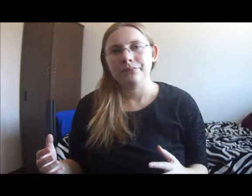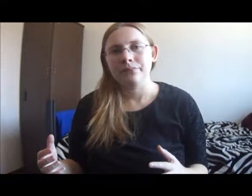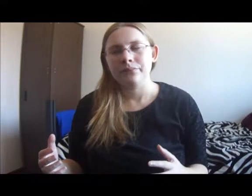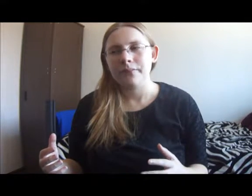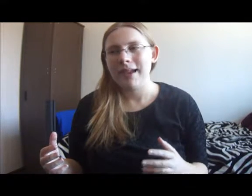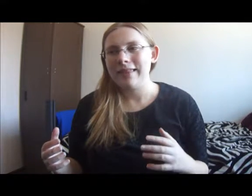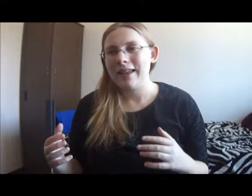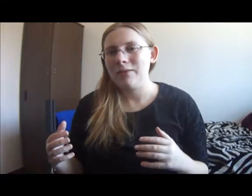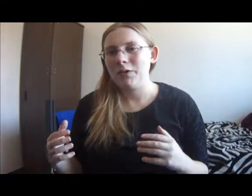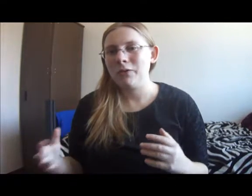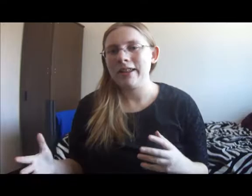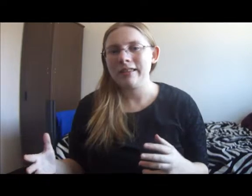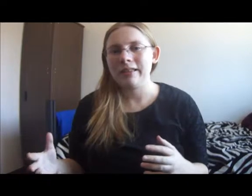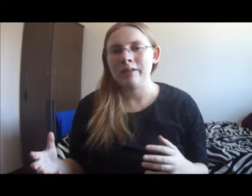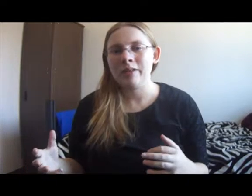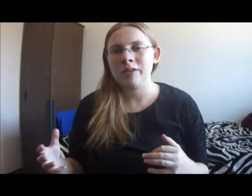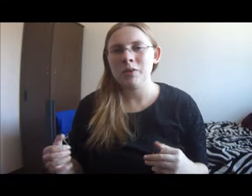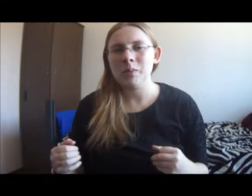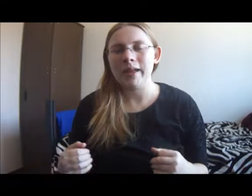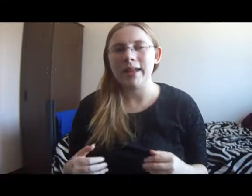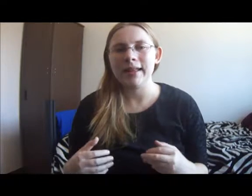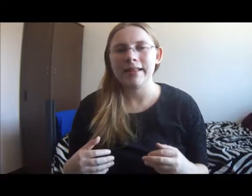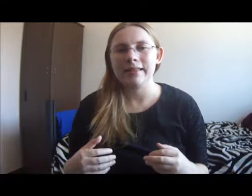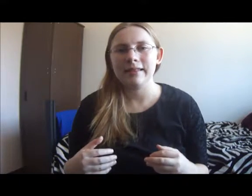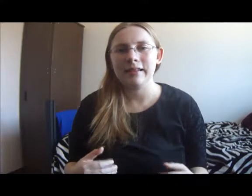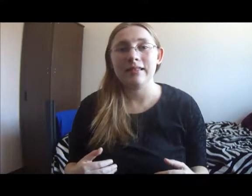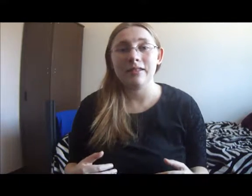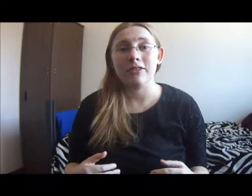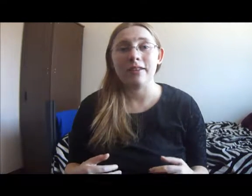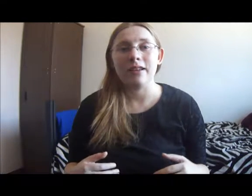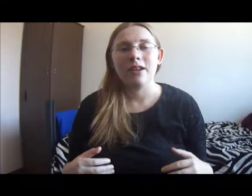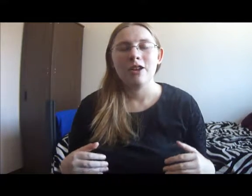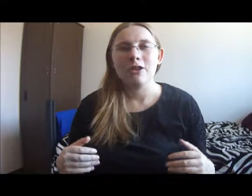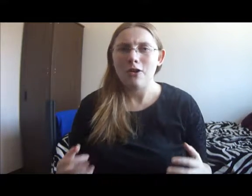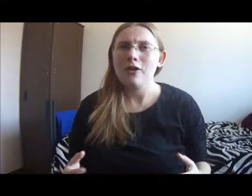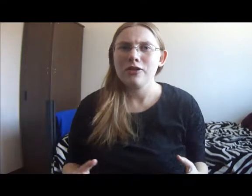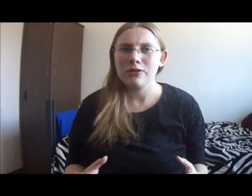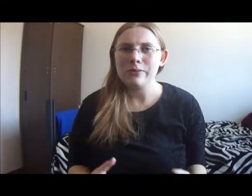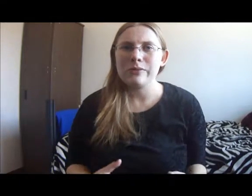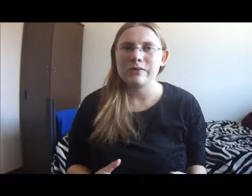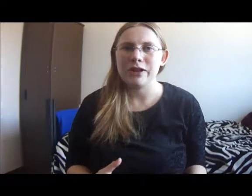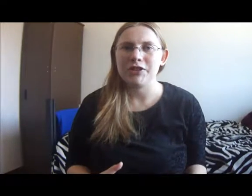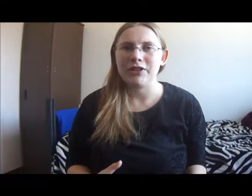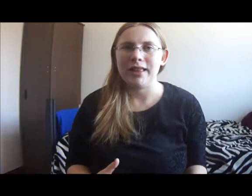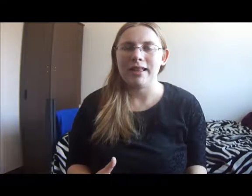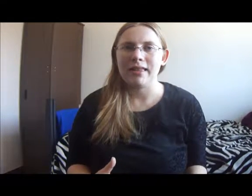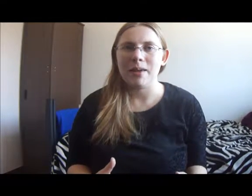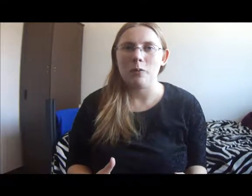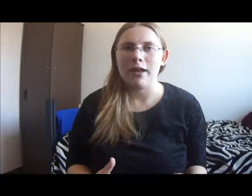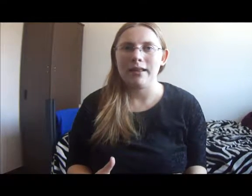And then for Regulus to make the decision not to use Crutcher in that same way.